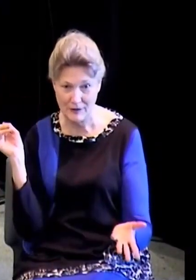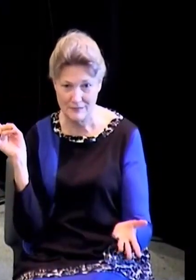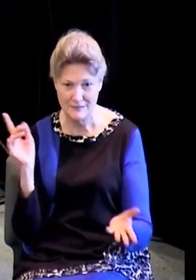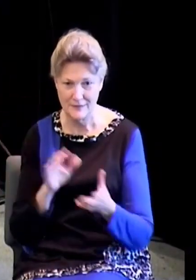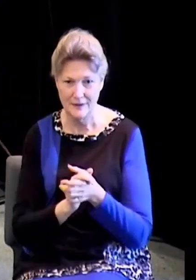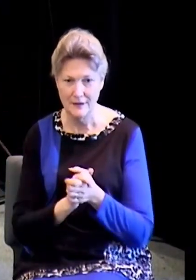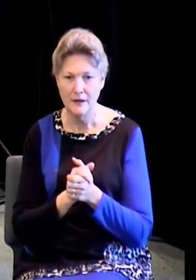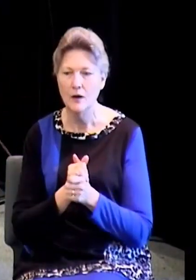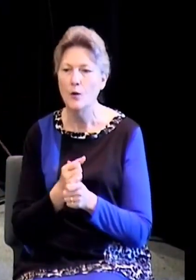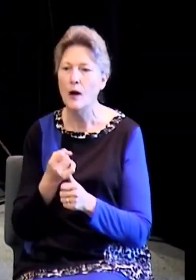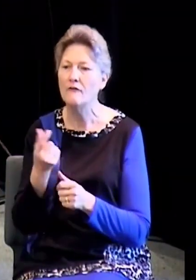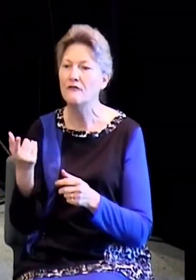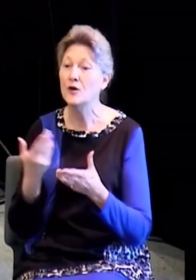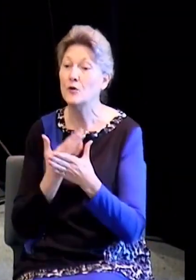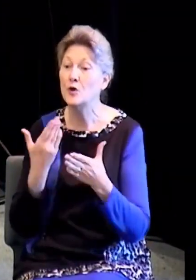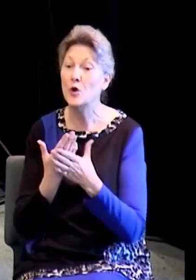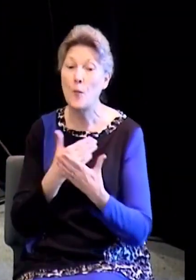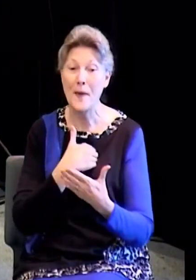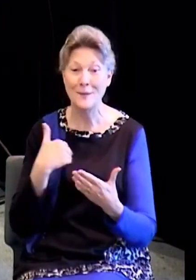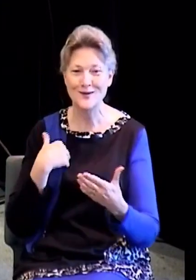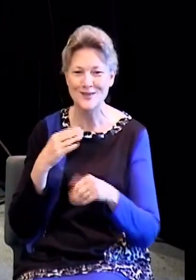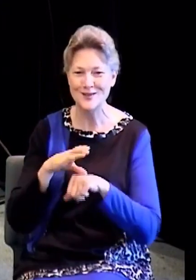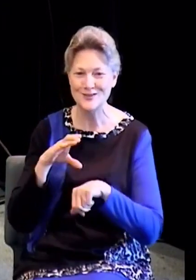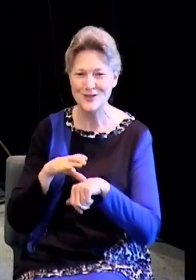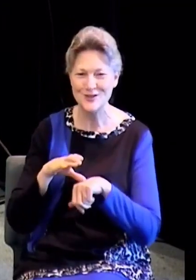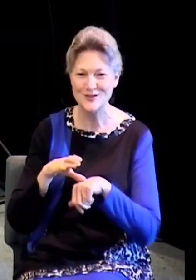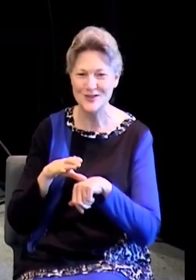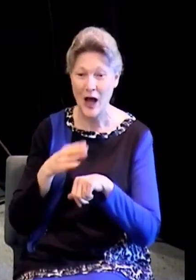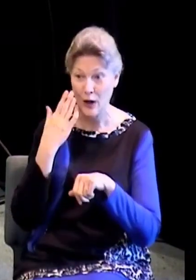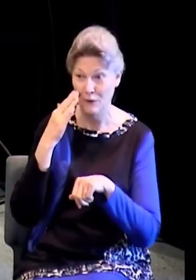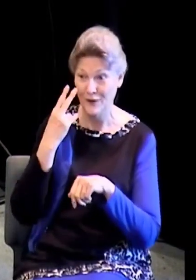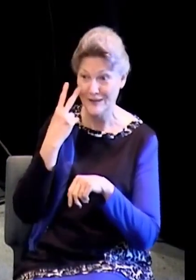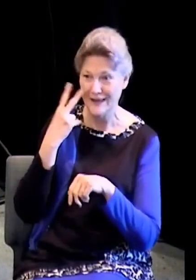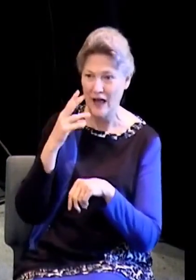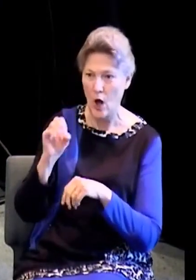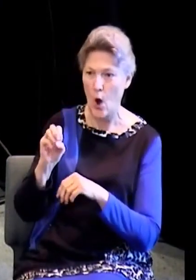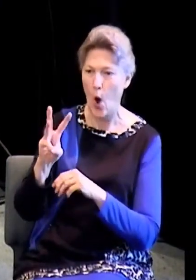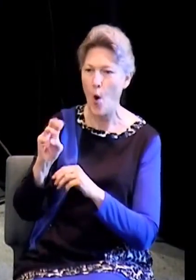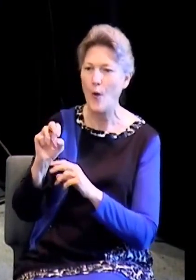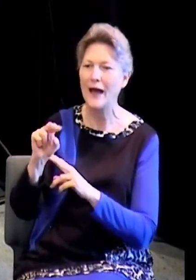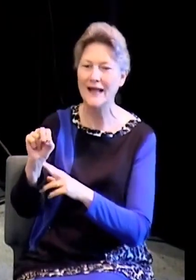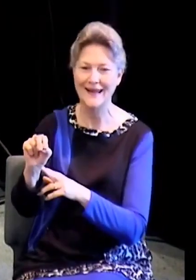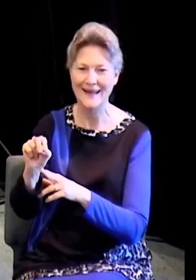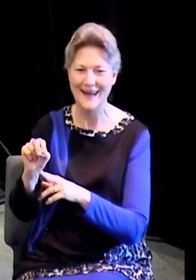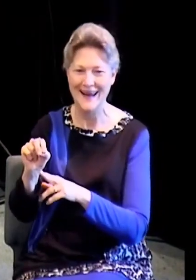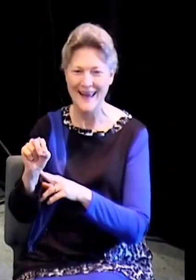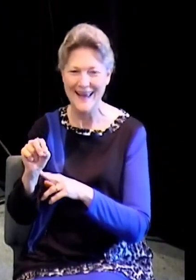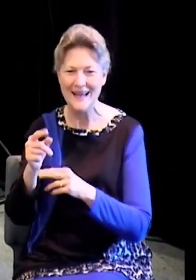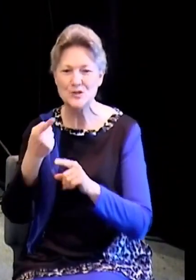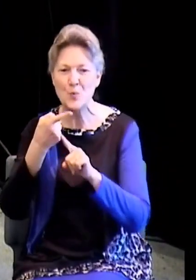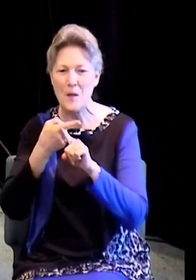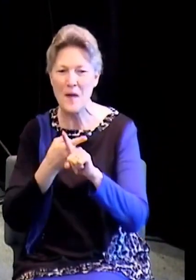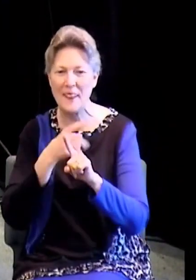members of the church. First of all, I don't know if you've seen him yet, but Owen is back there. What a darling little guy. think we ought to...